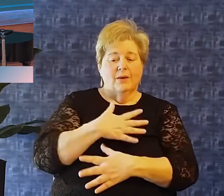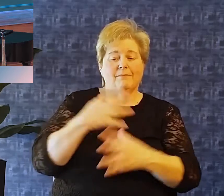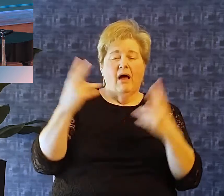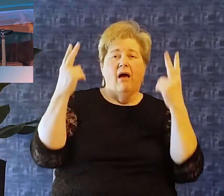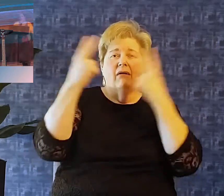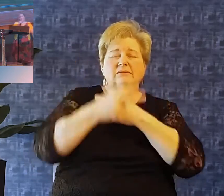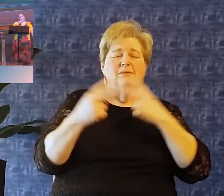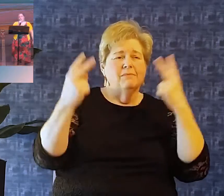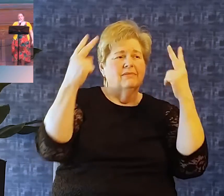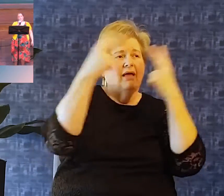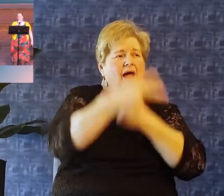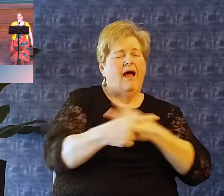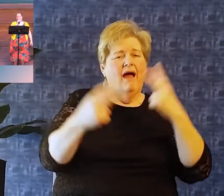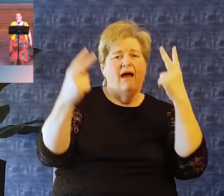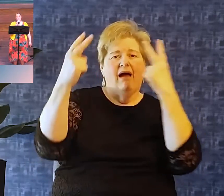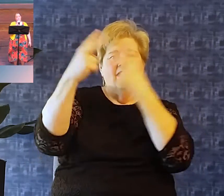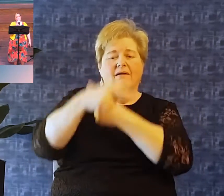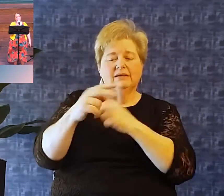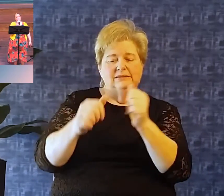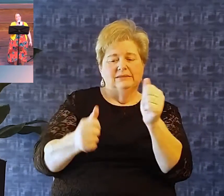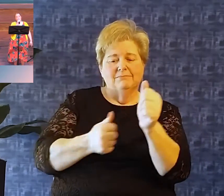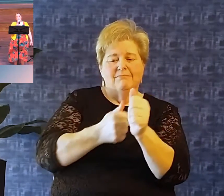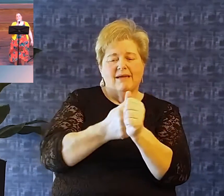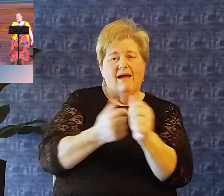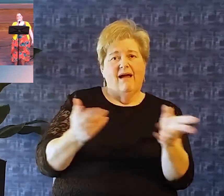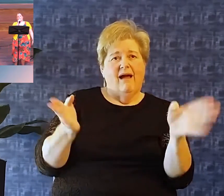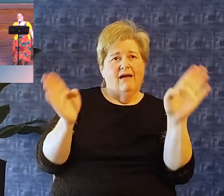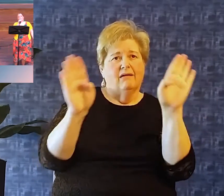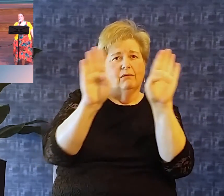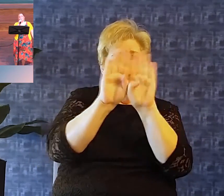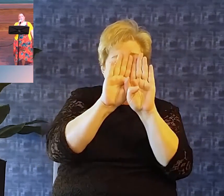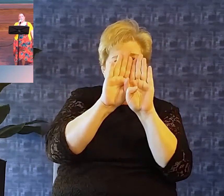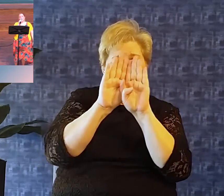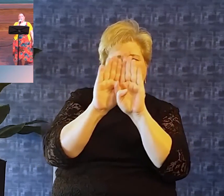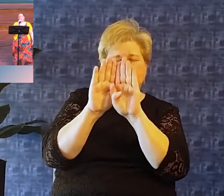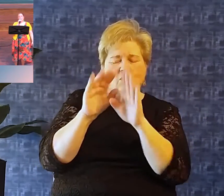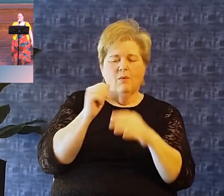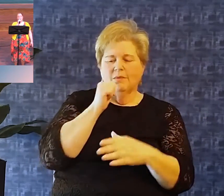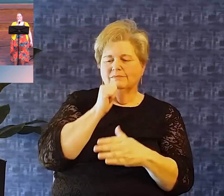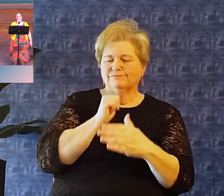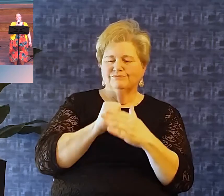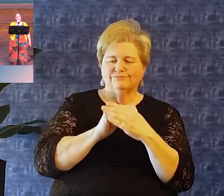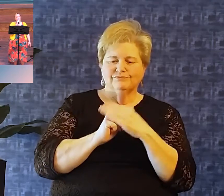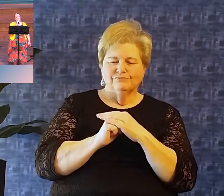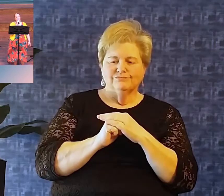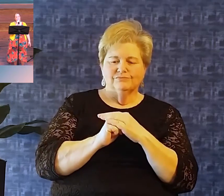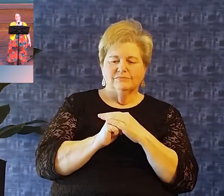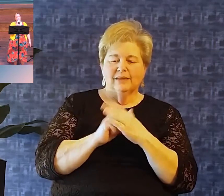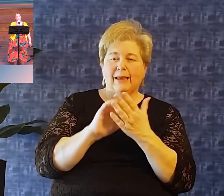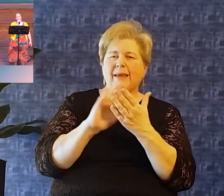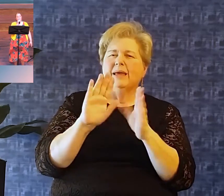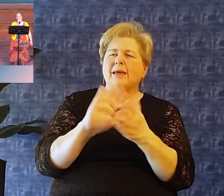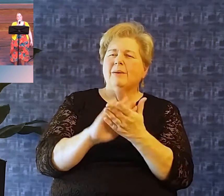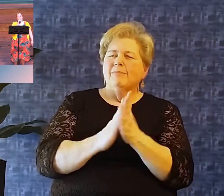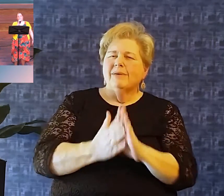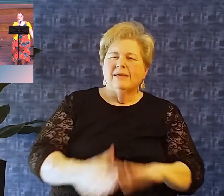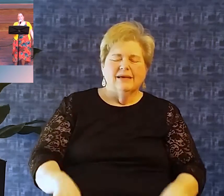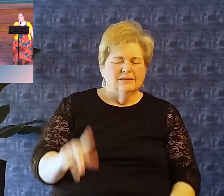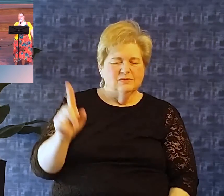Fear multiplies behind closed doors Peace